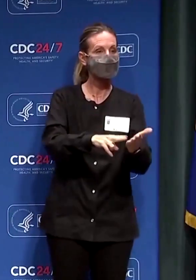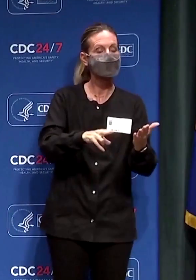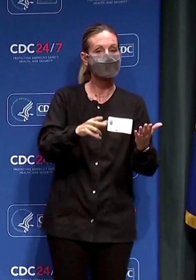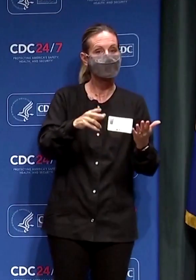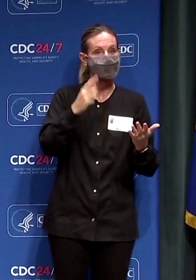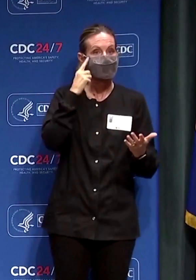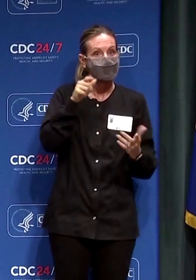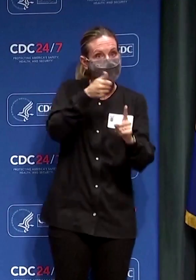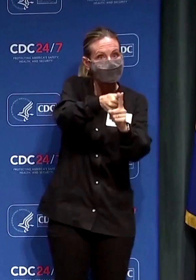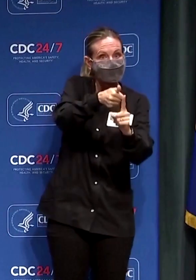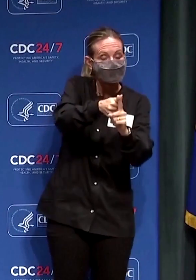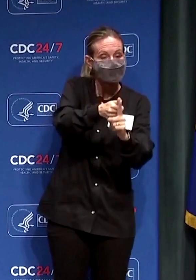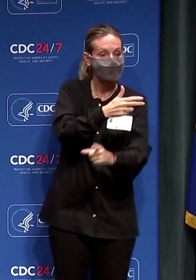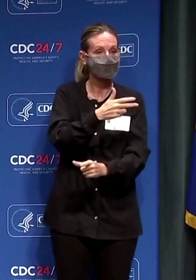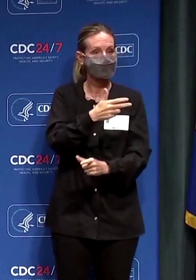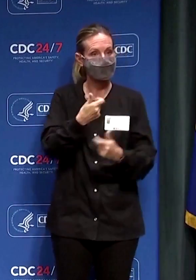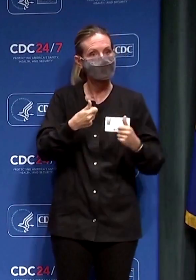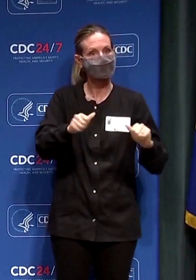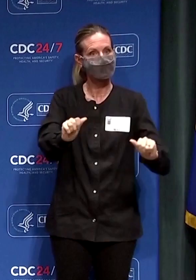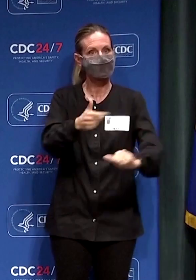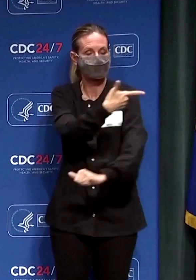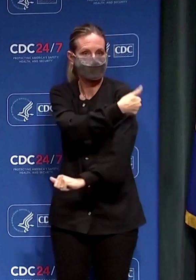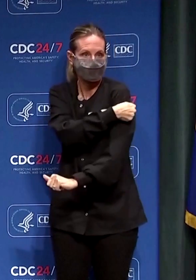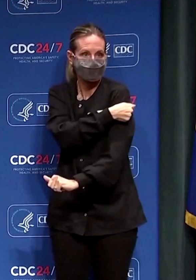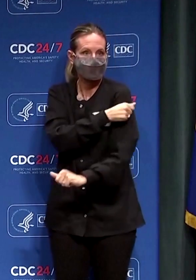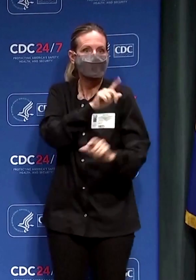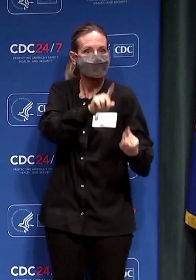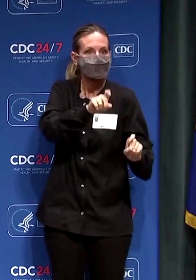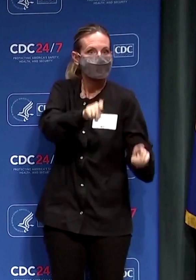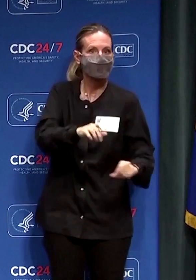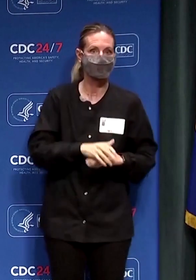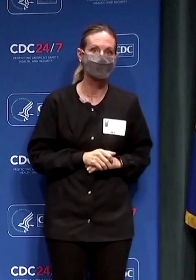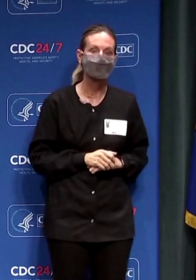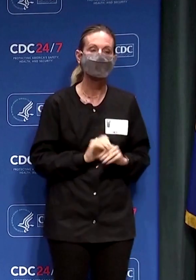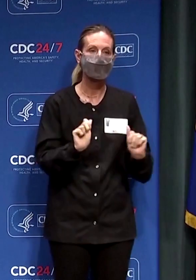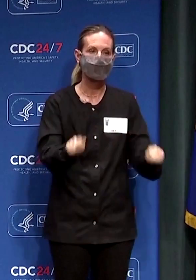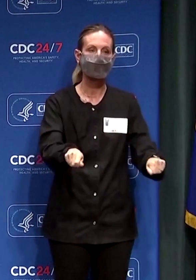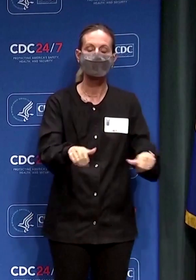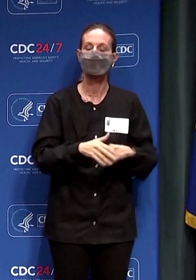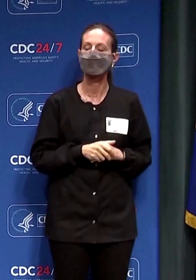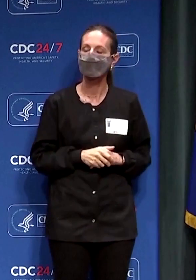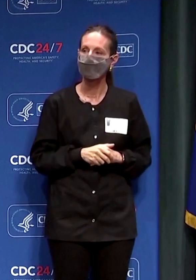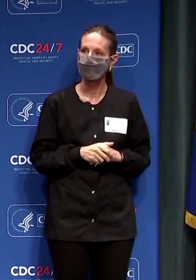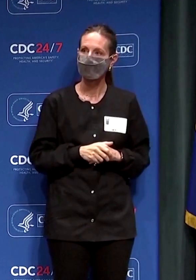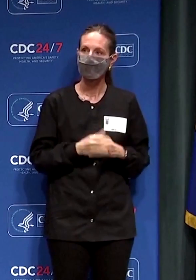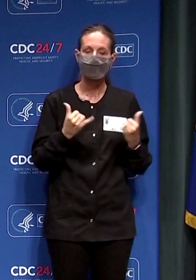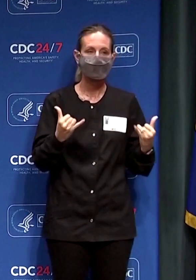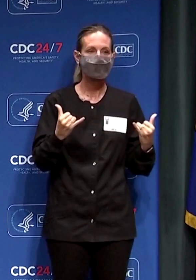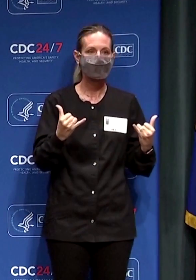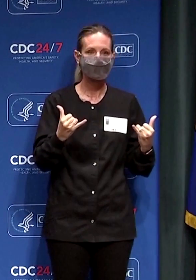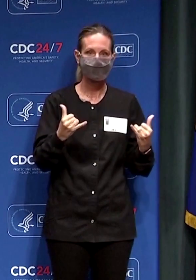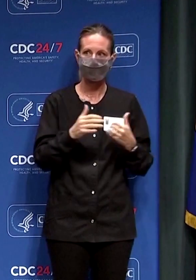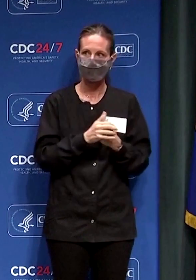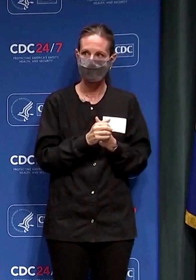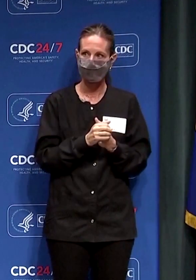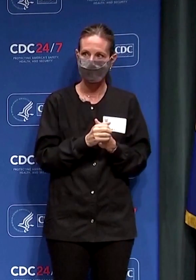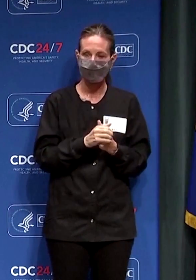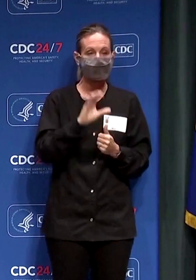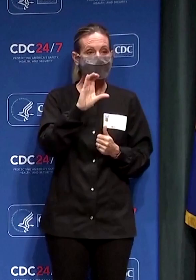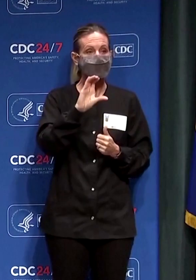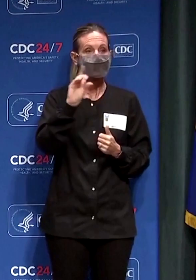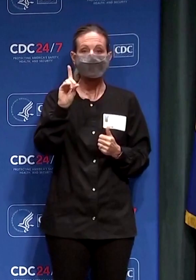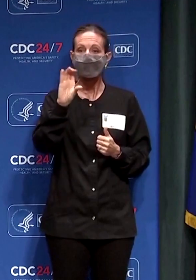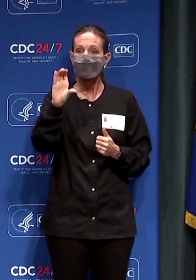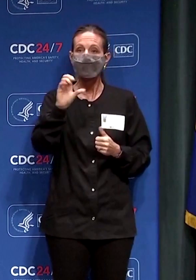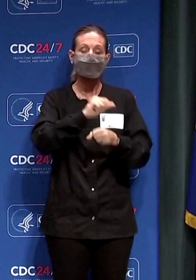services secretary alex azar was more upbeat about the prospects of a vaccine being available to inoculate the most vulnerable